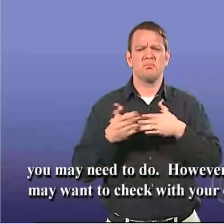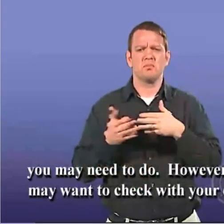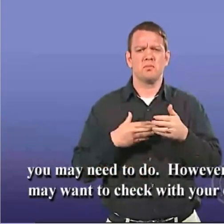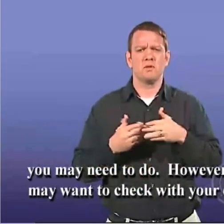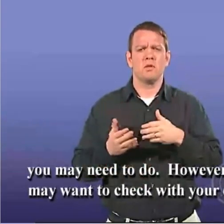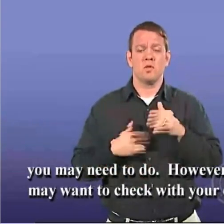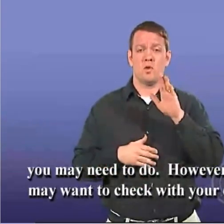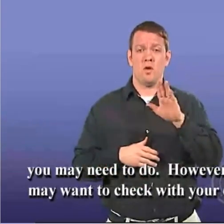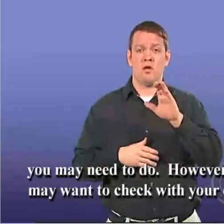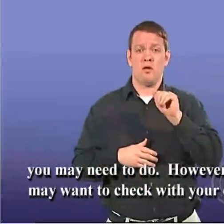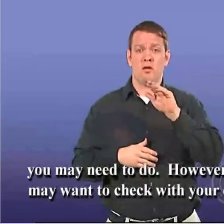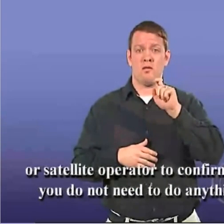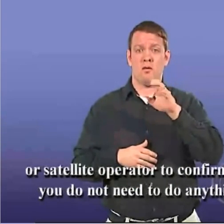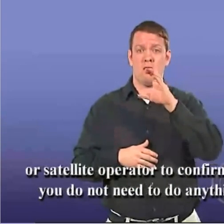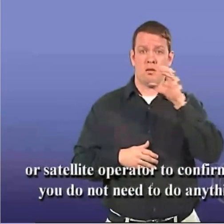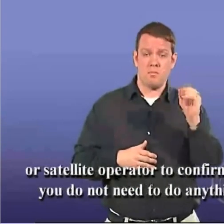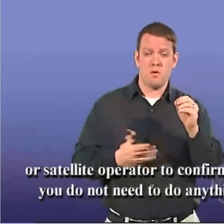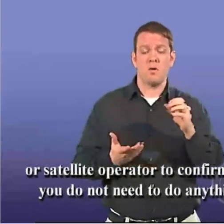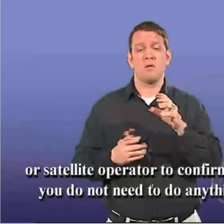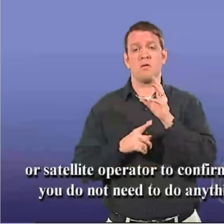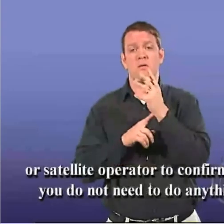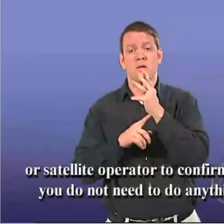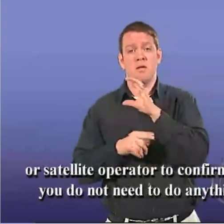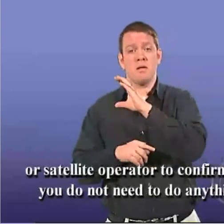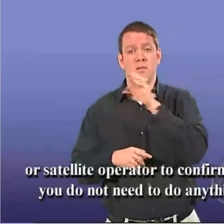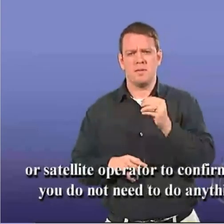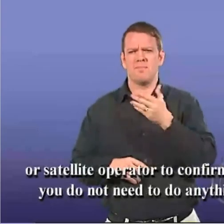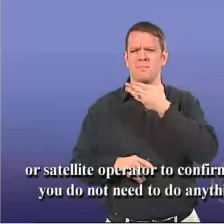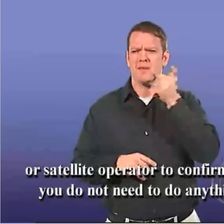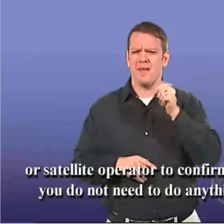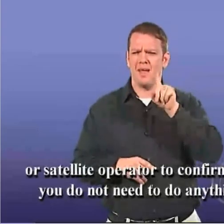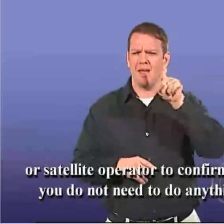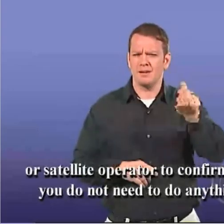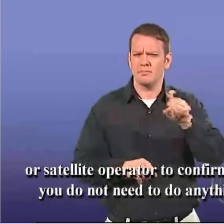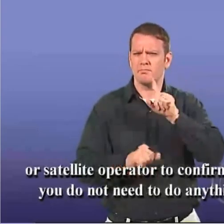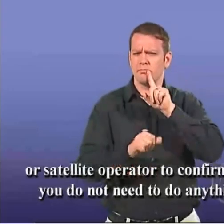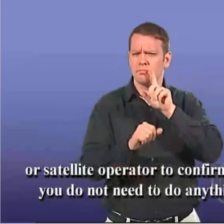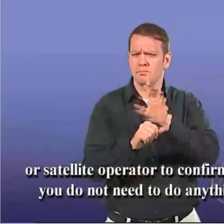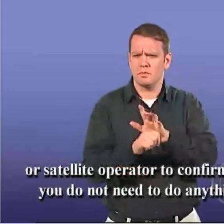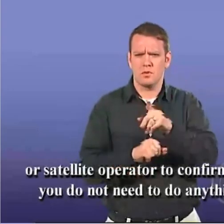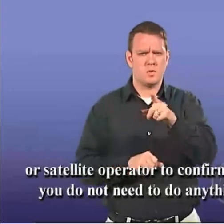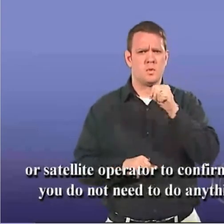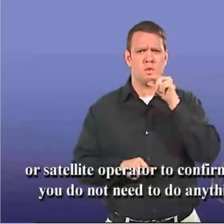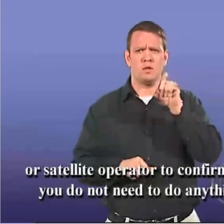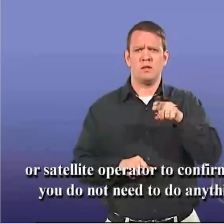to check with your cable or satellite operator to confirm that you do not need to do anything.